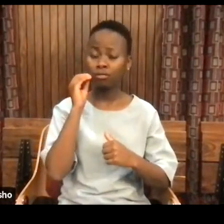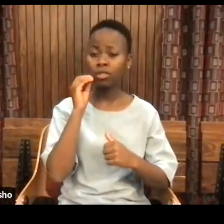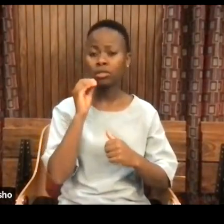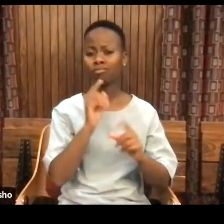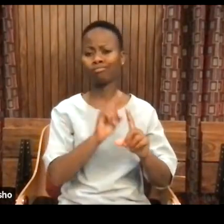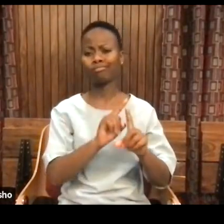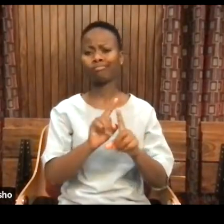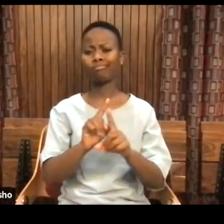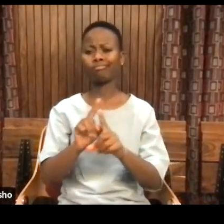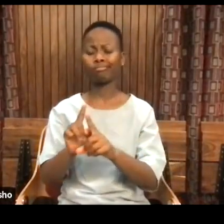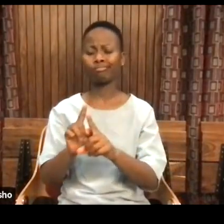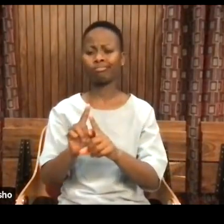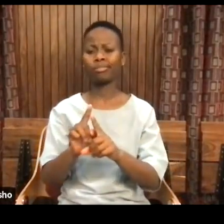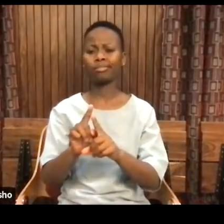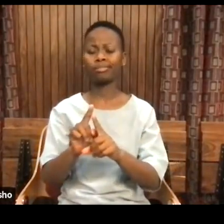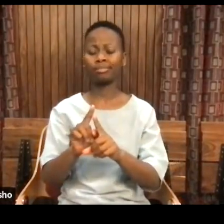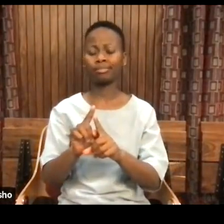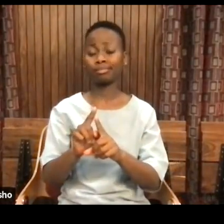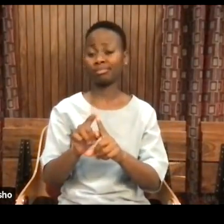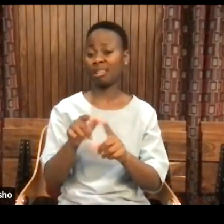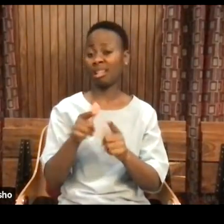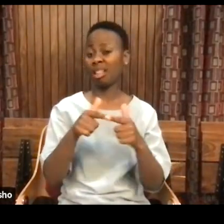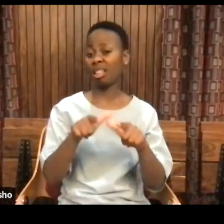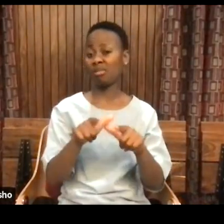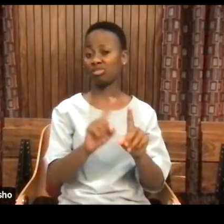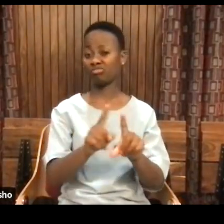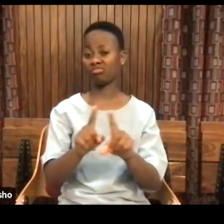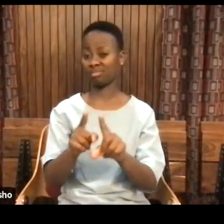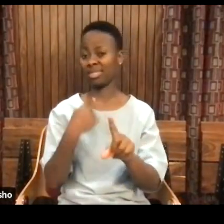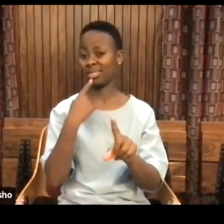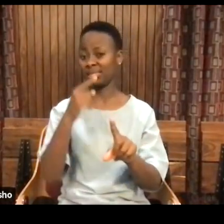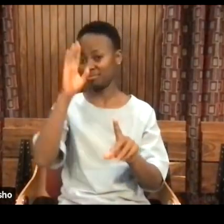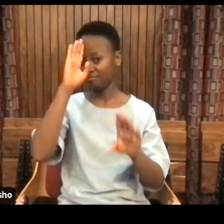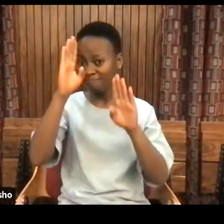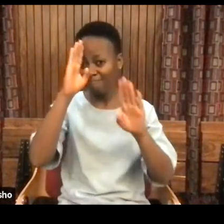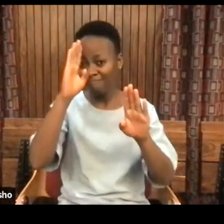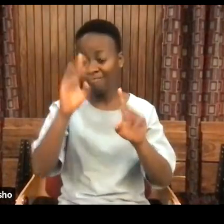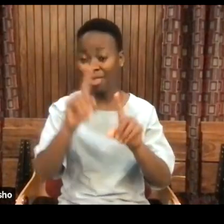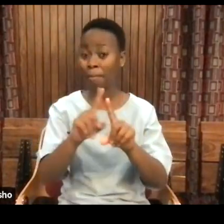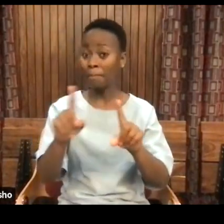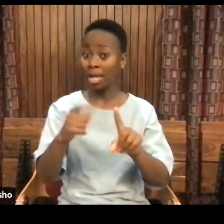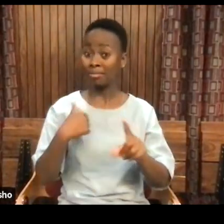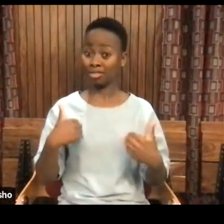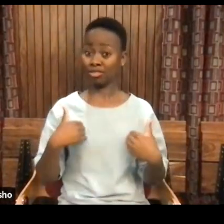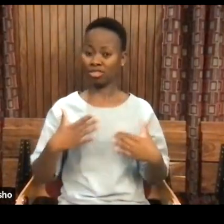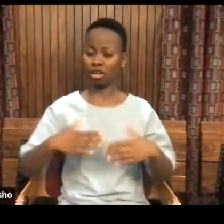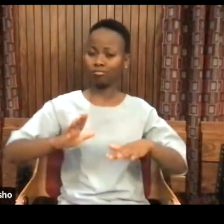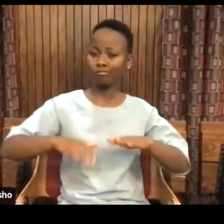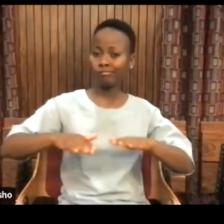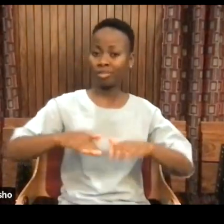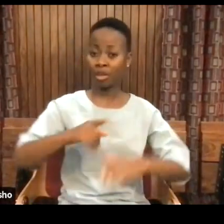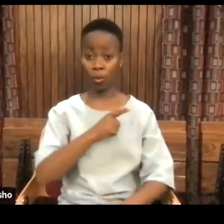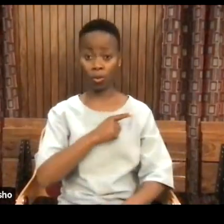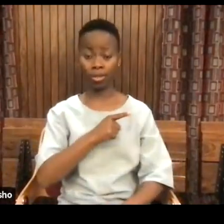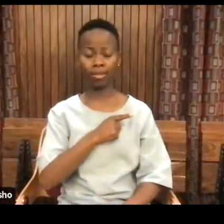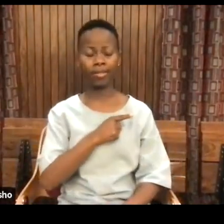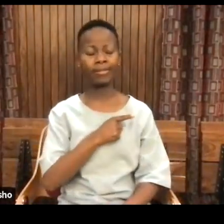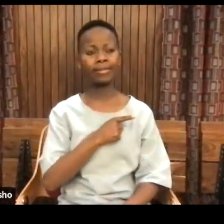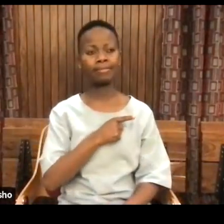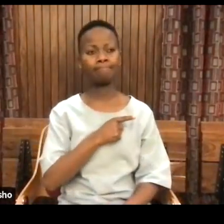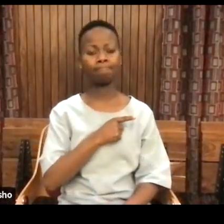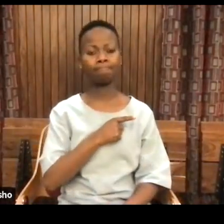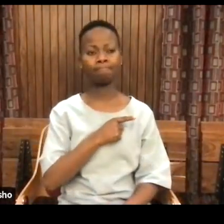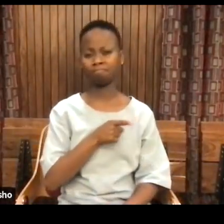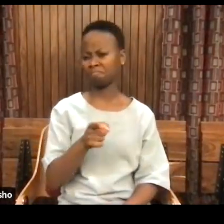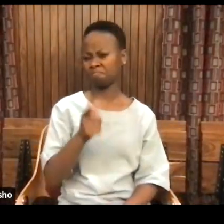ways in which we can say hello. But I also begin with the drumming, because as